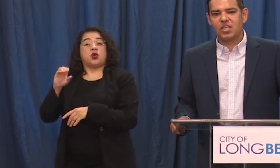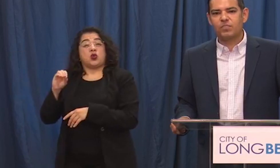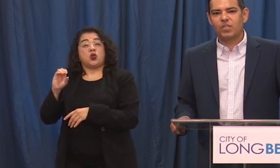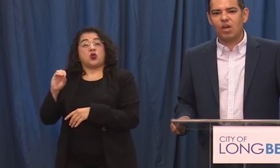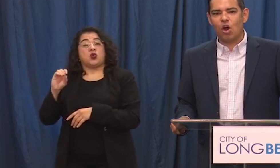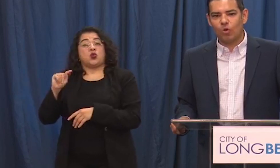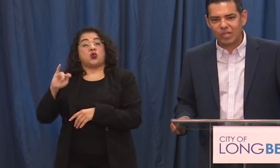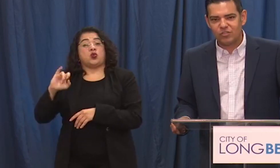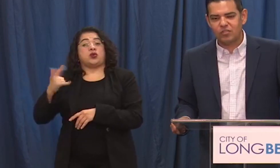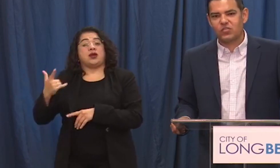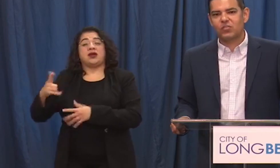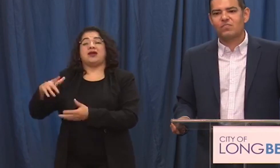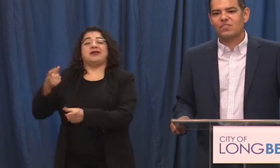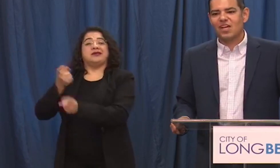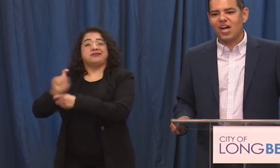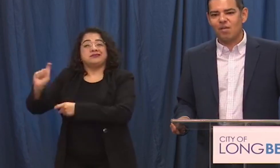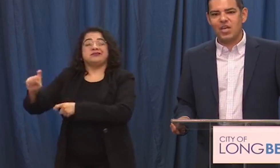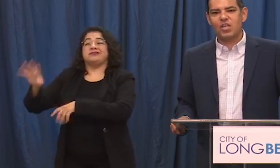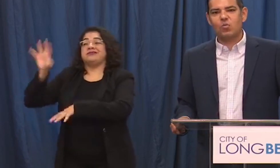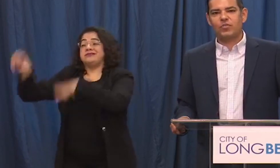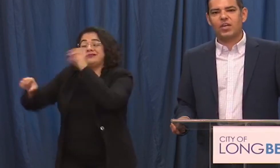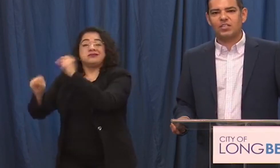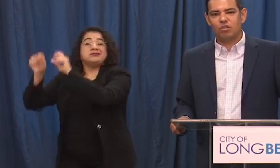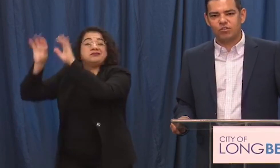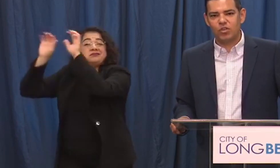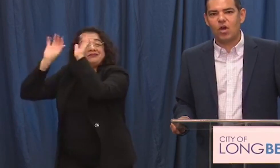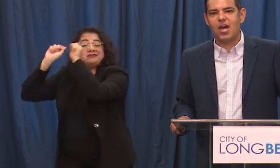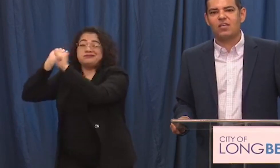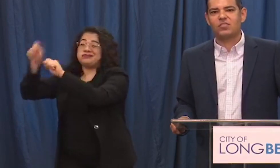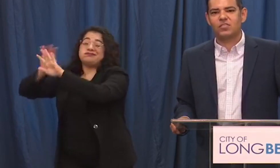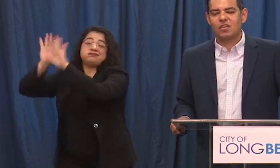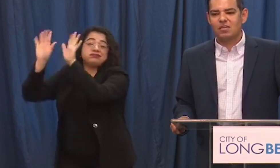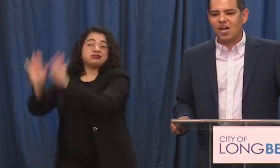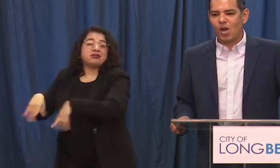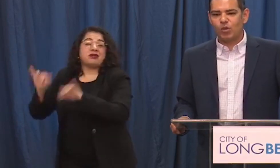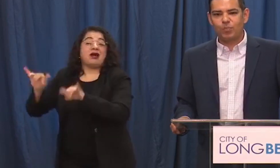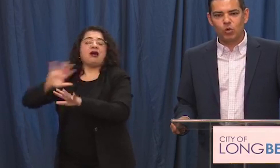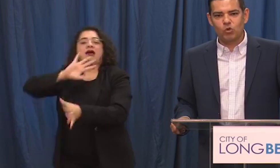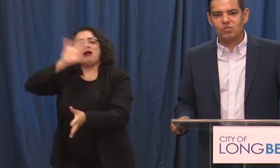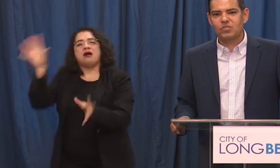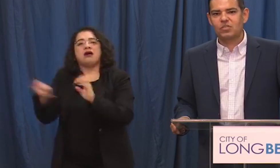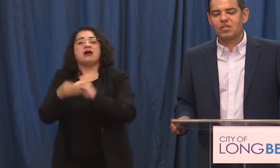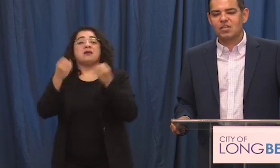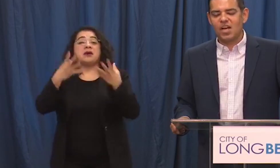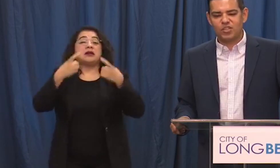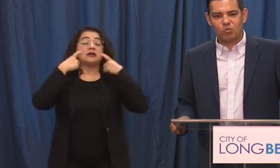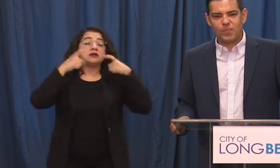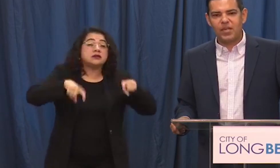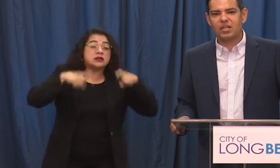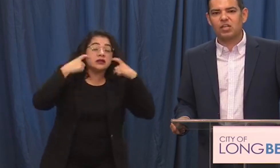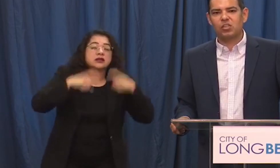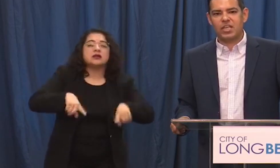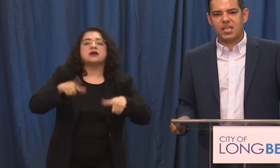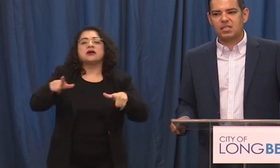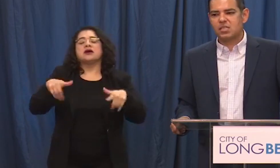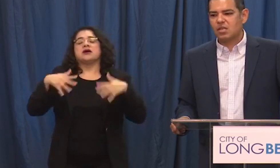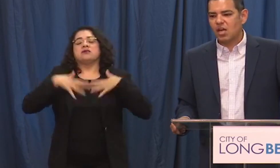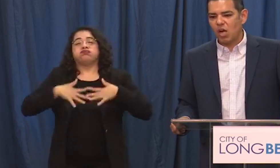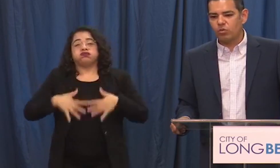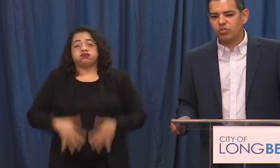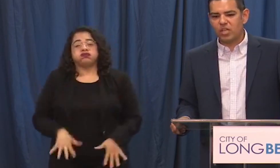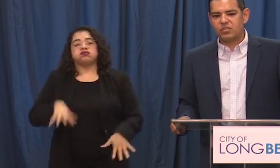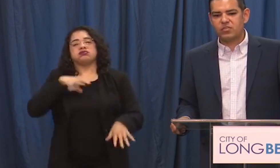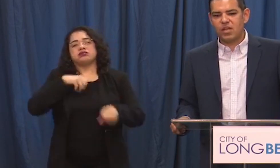to see our residents many with tears in their eyes with brooms sweeping cleaning